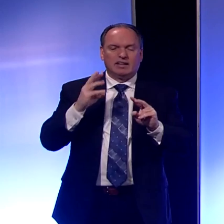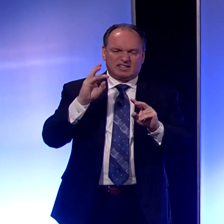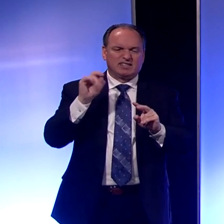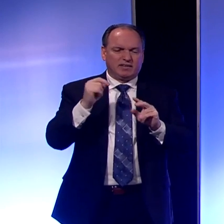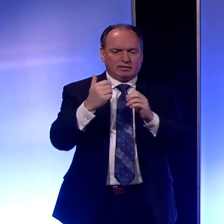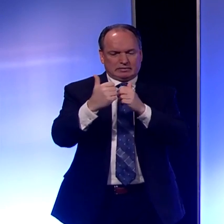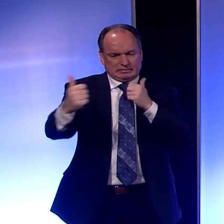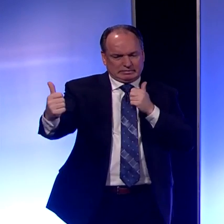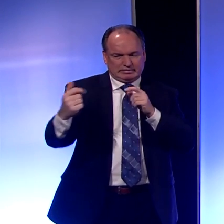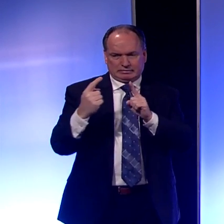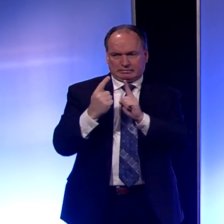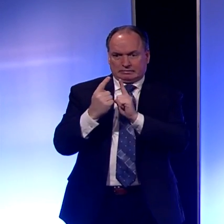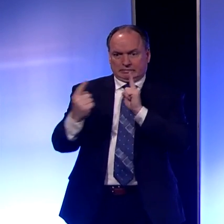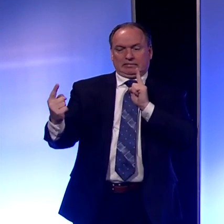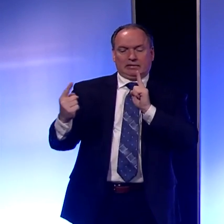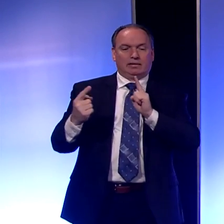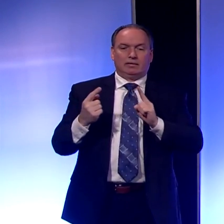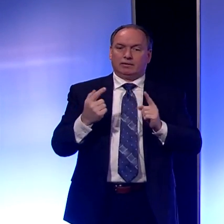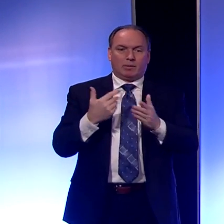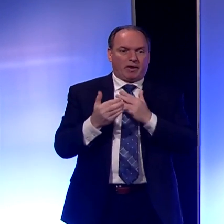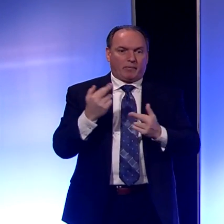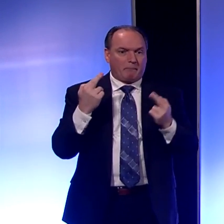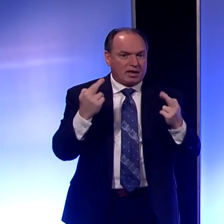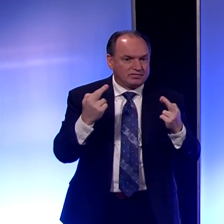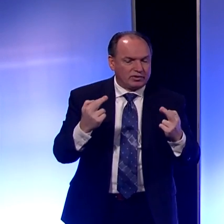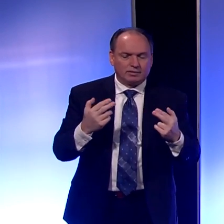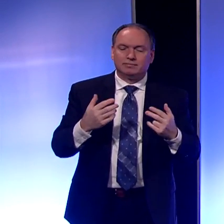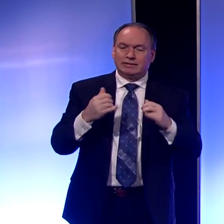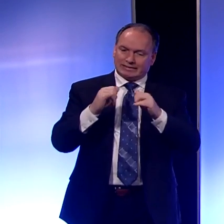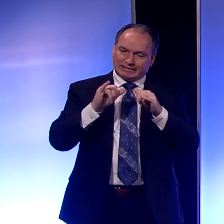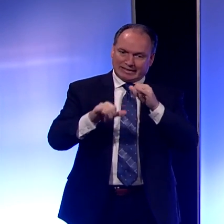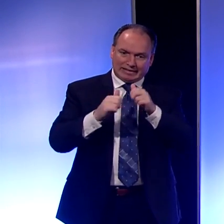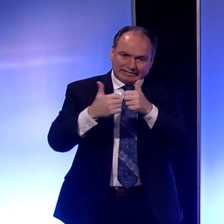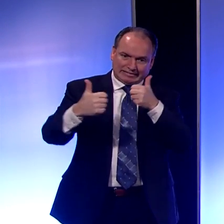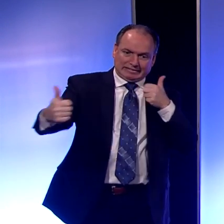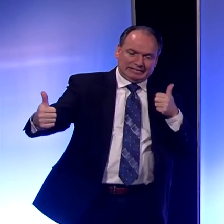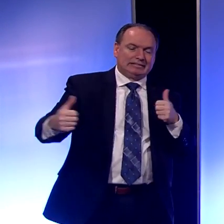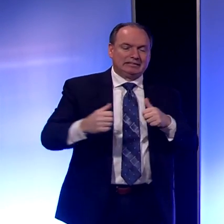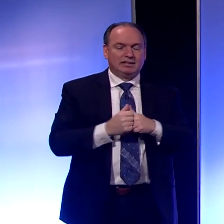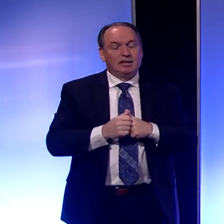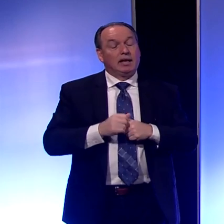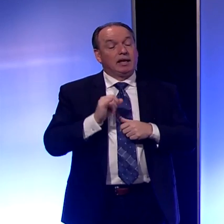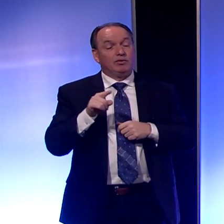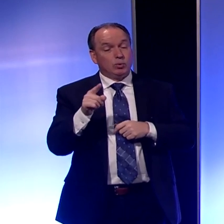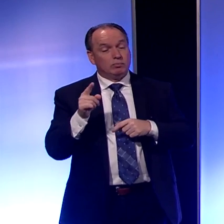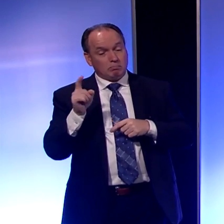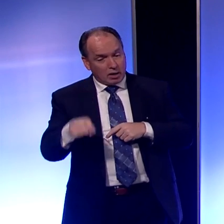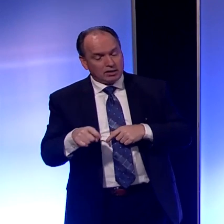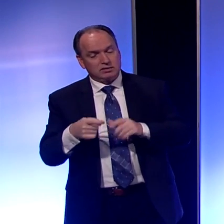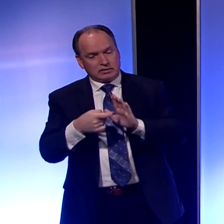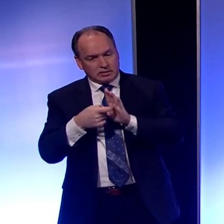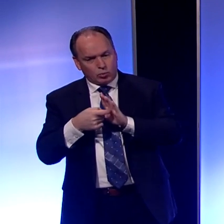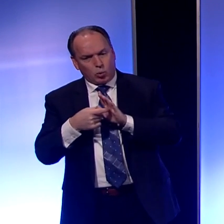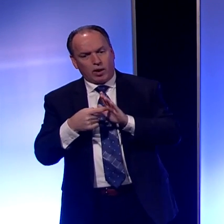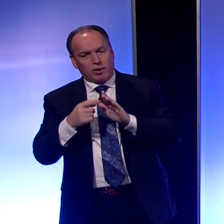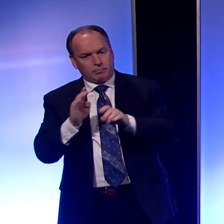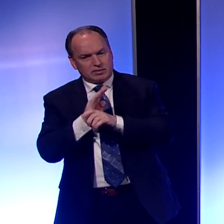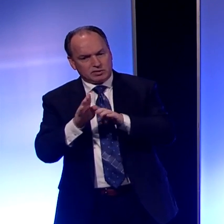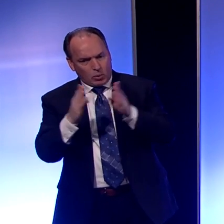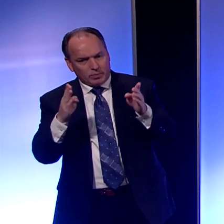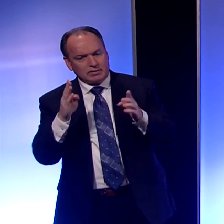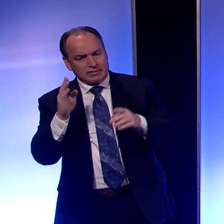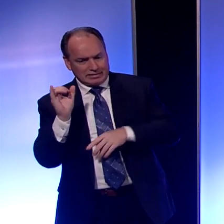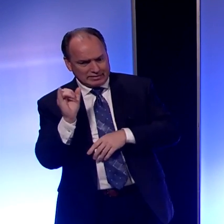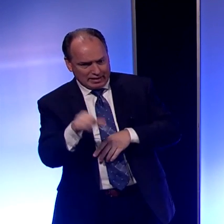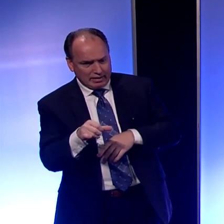encounter, even your best friend. You can go to work if you are working in one of those businesses that has been designated life